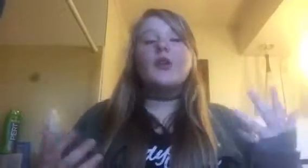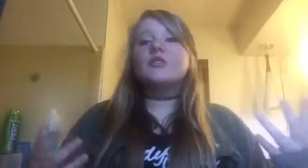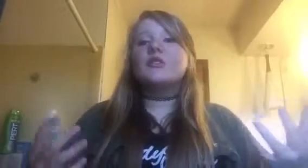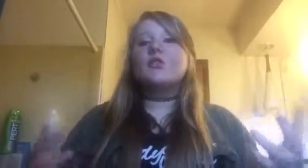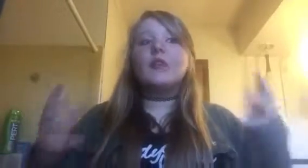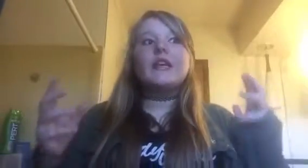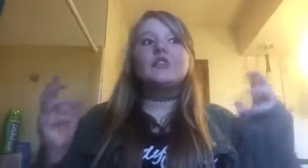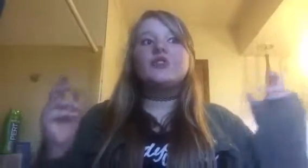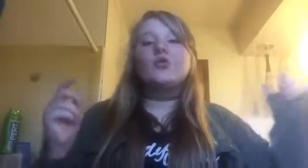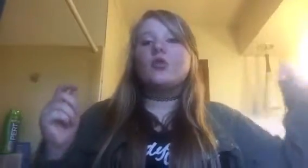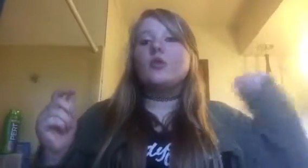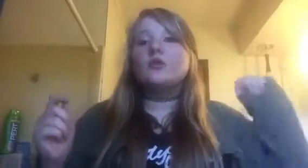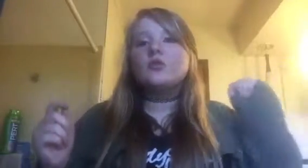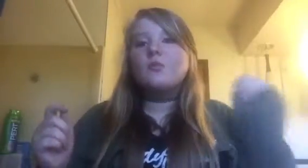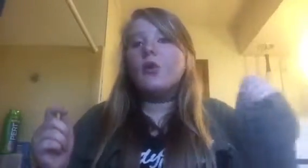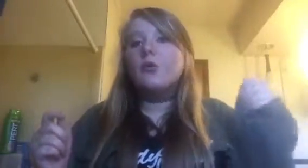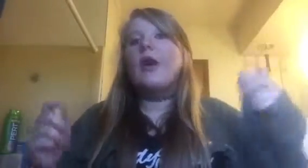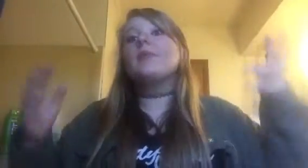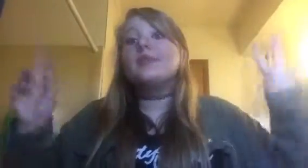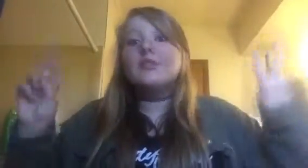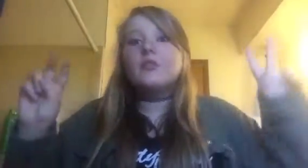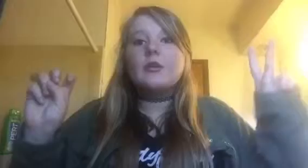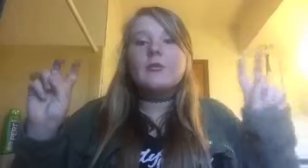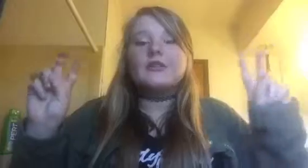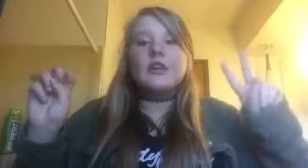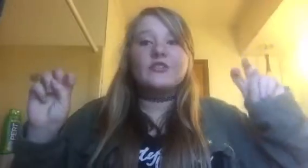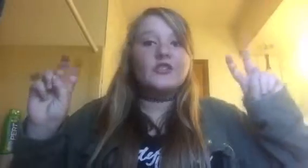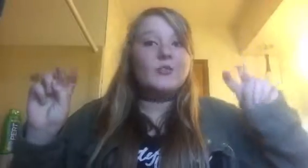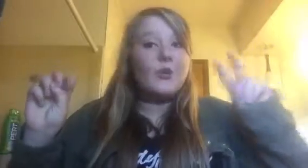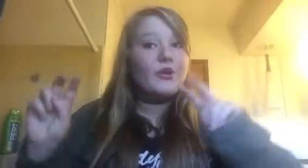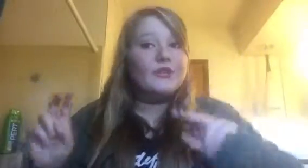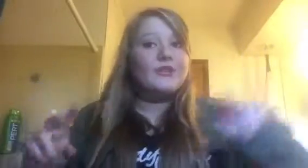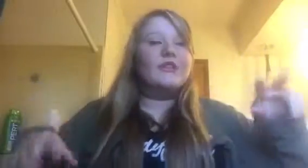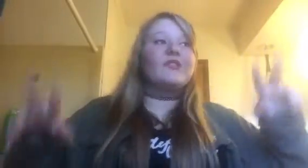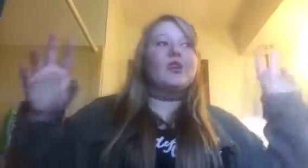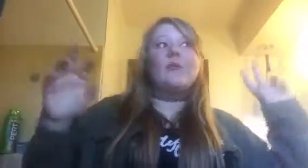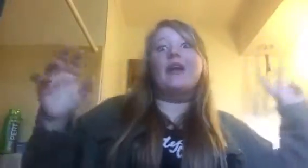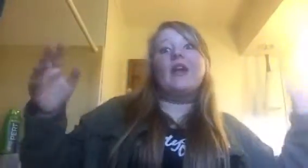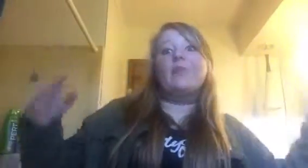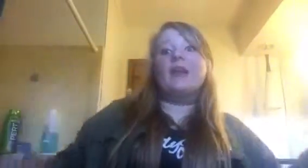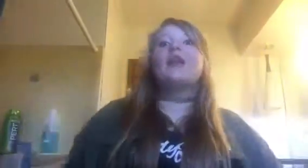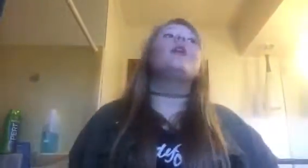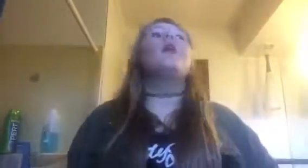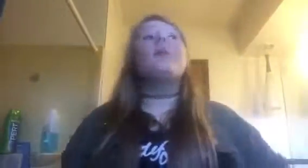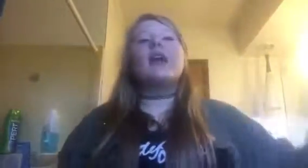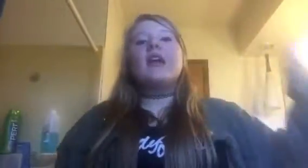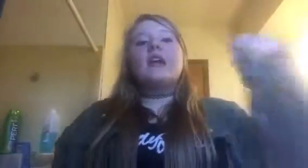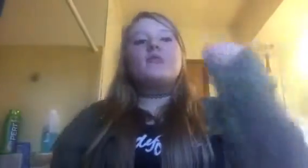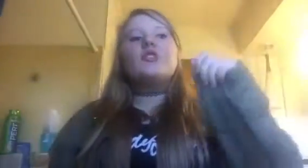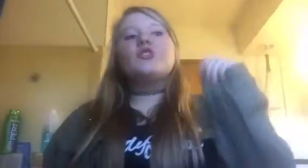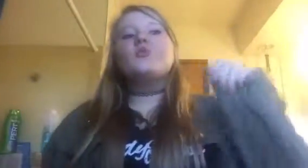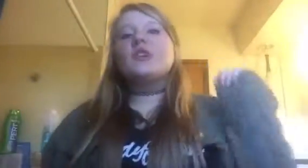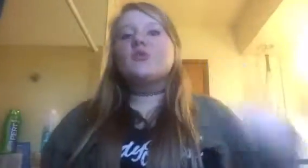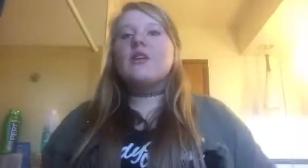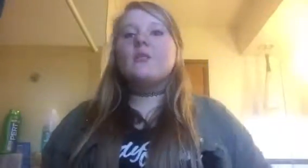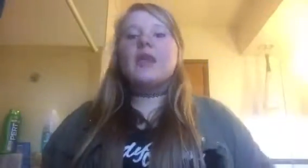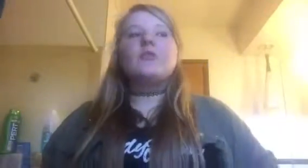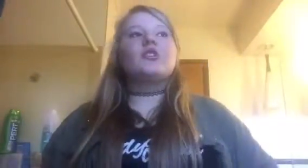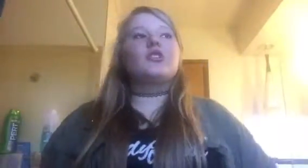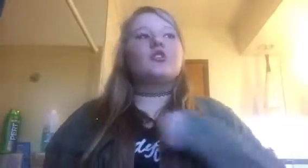person who likes to do the smart, I'm considering myself as a smart person, even though I might not be, but wouldn't you much rather be able to just